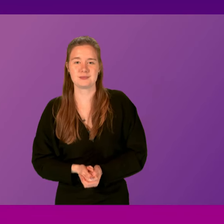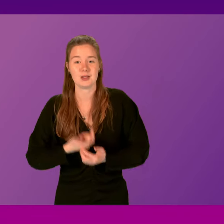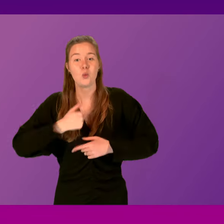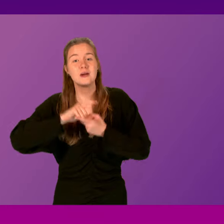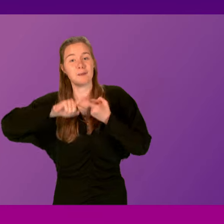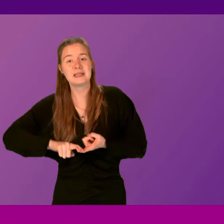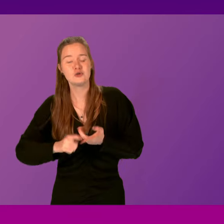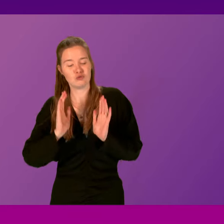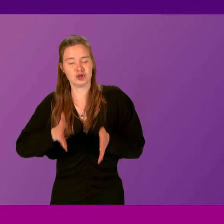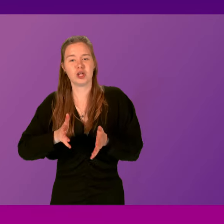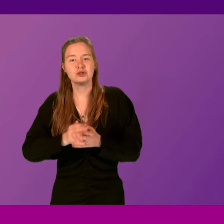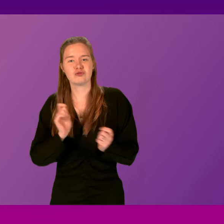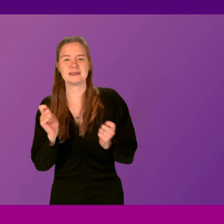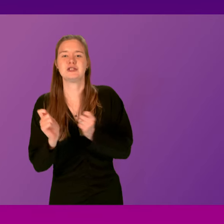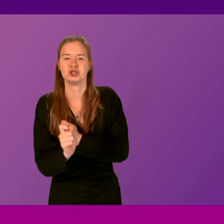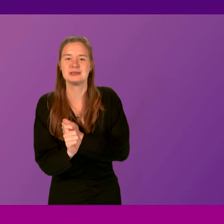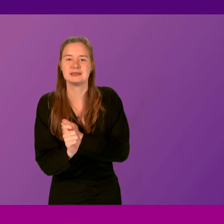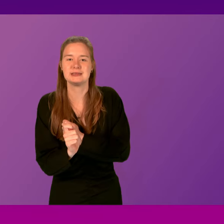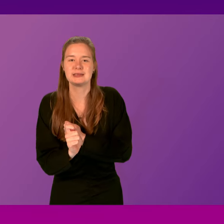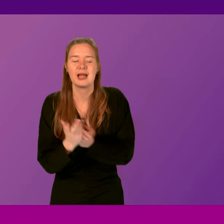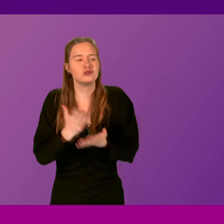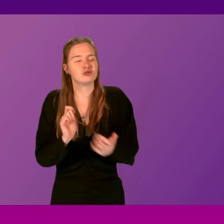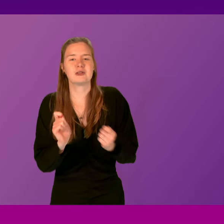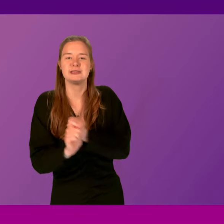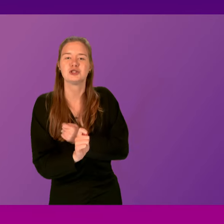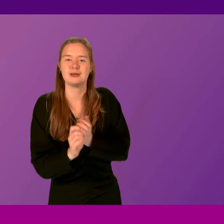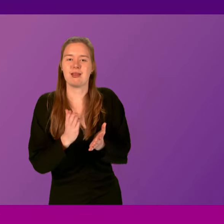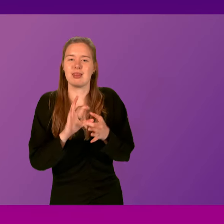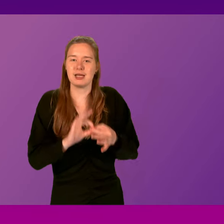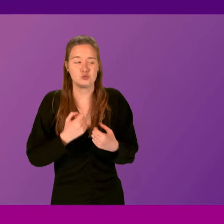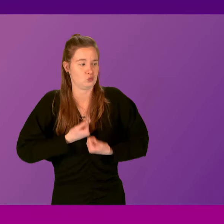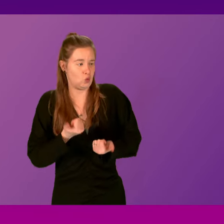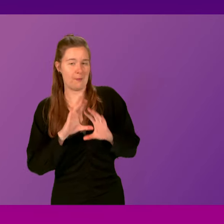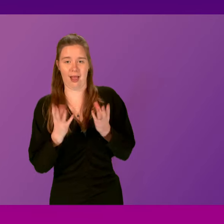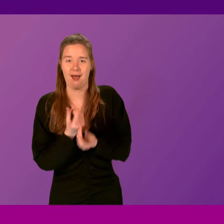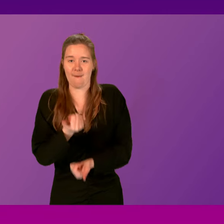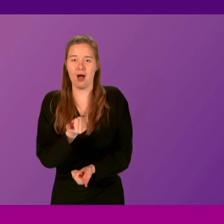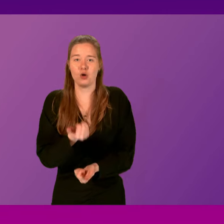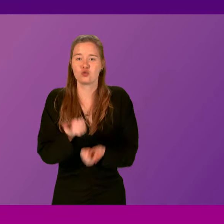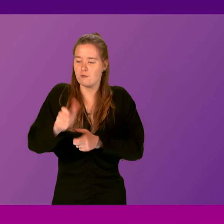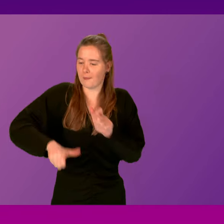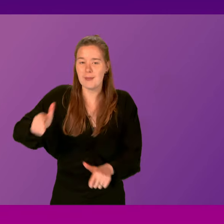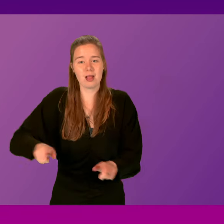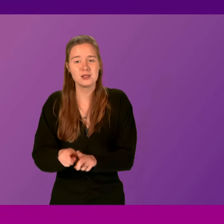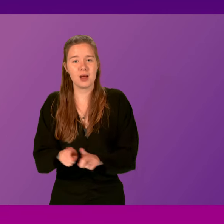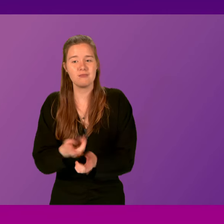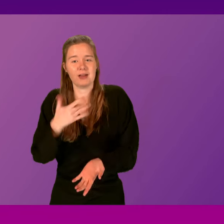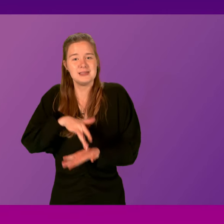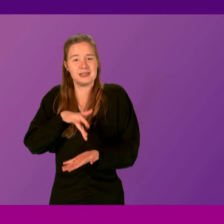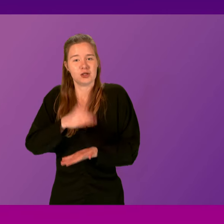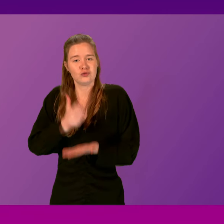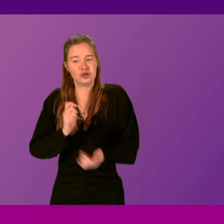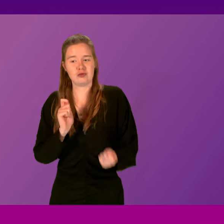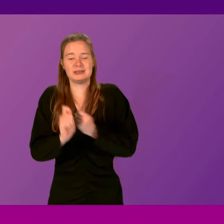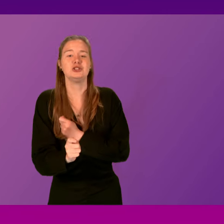to a just transition to net zero. And that just transition is, of course, good for our planet. But fundamentally, it's good for our people, too. The very heart of that just